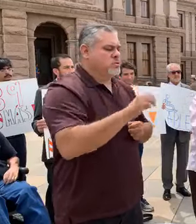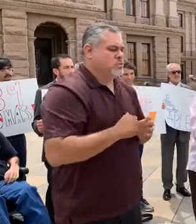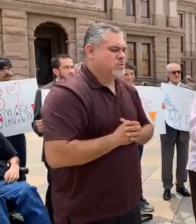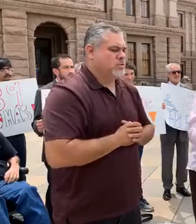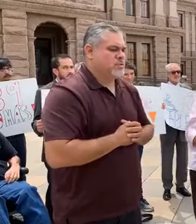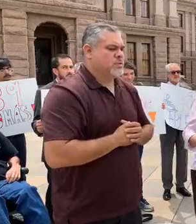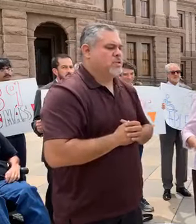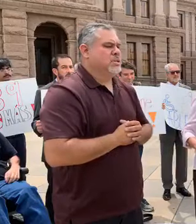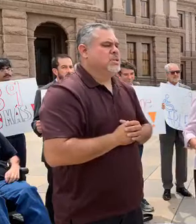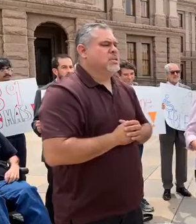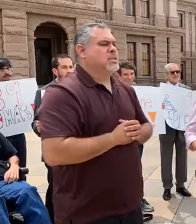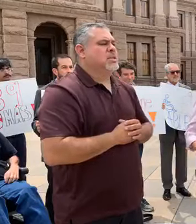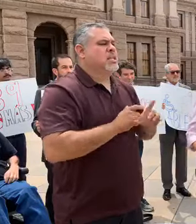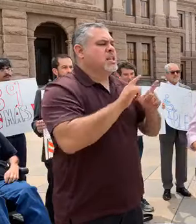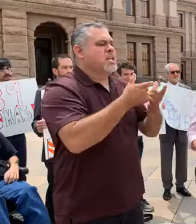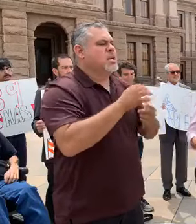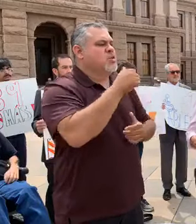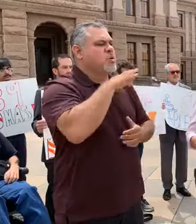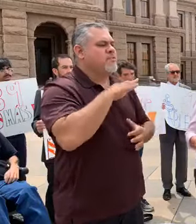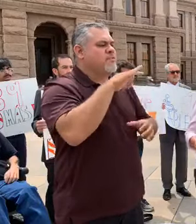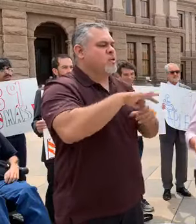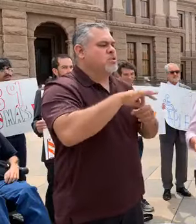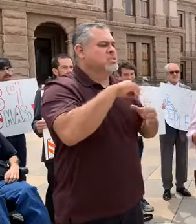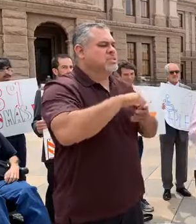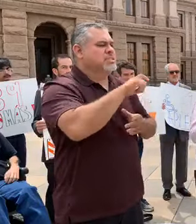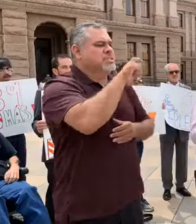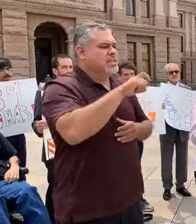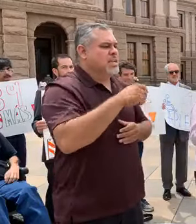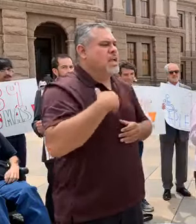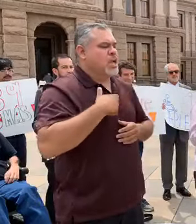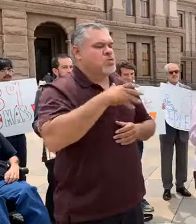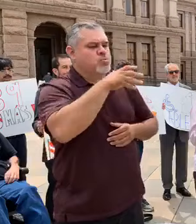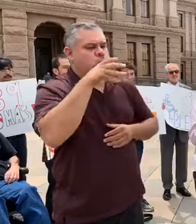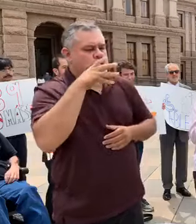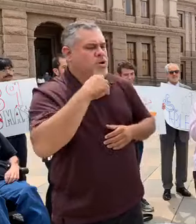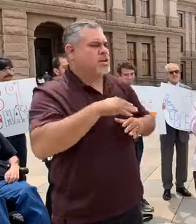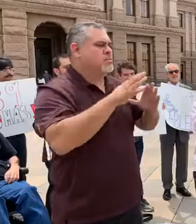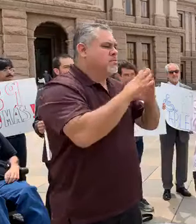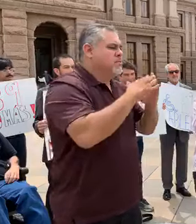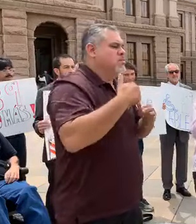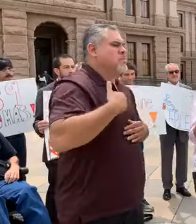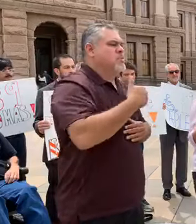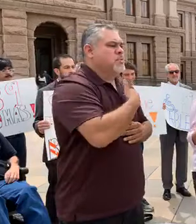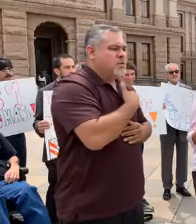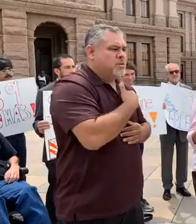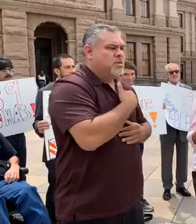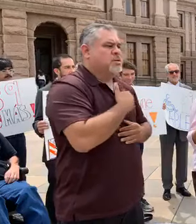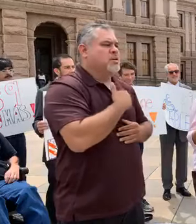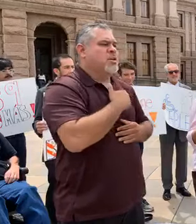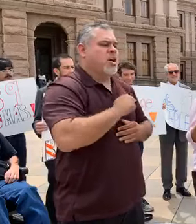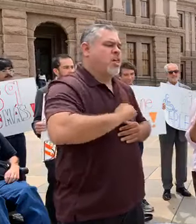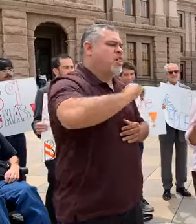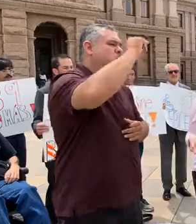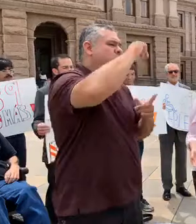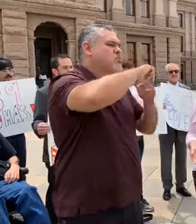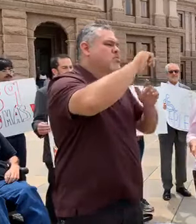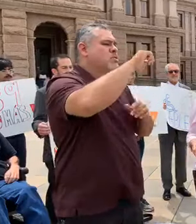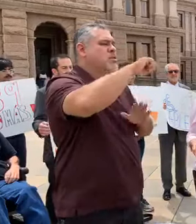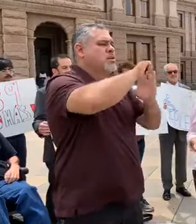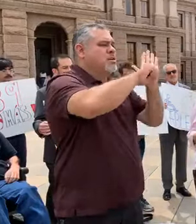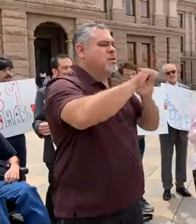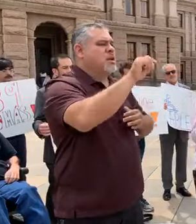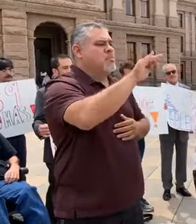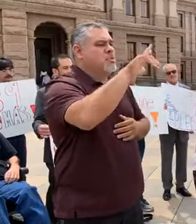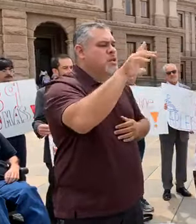The League of Women Voters of Texas has rural members, and urban members as far north as Amarillo and as far